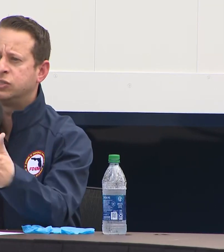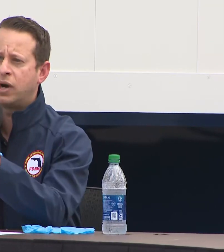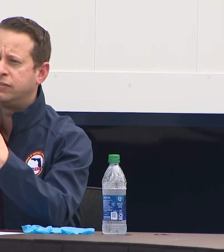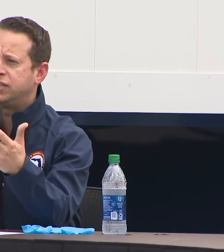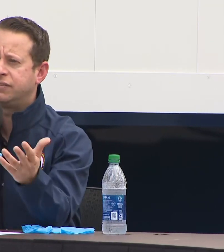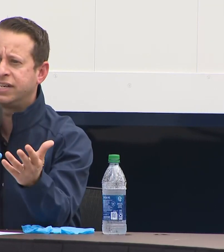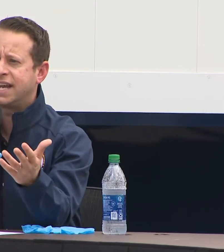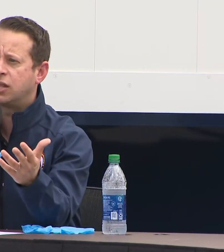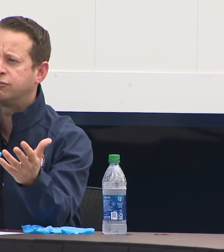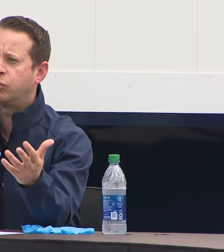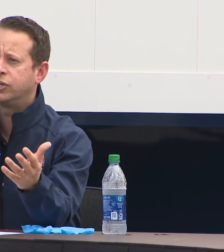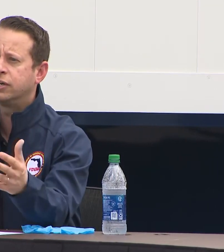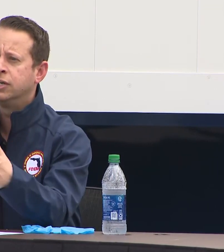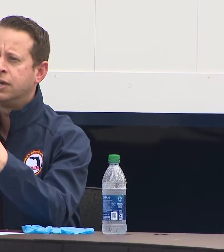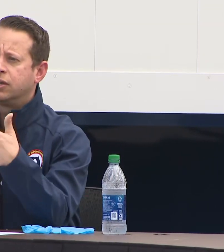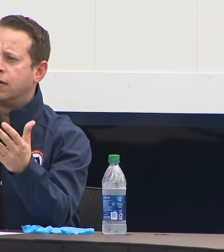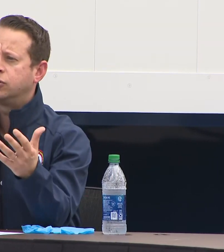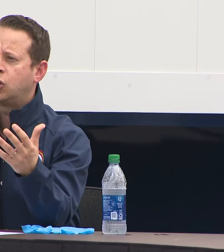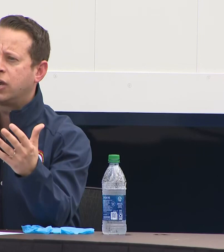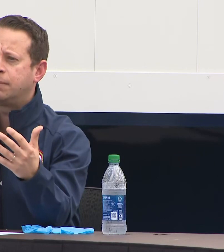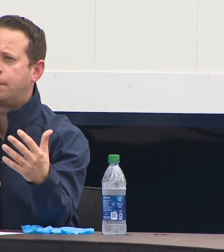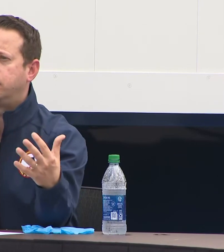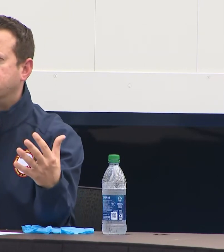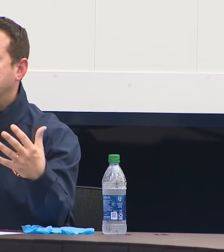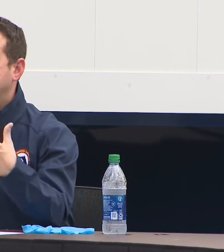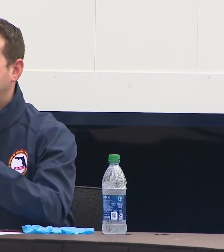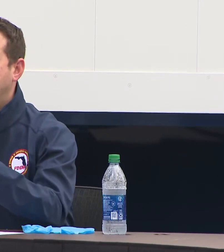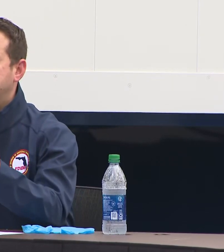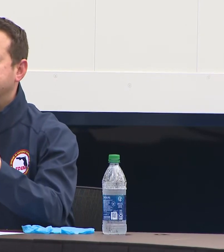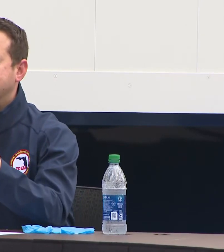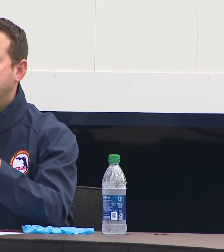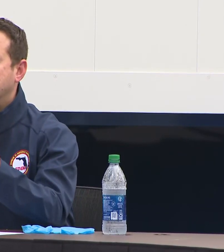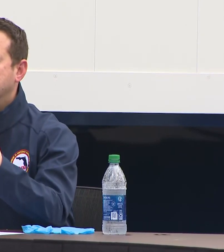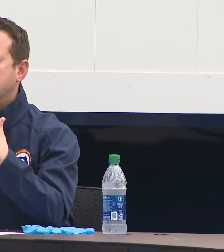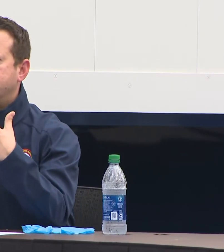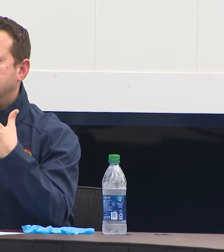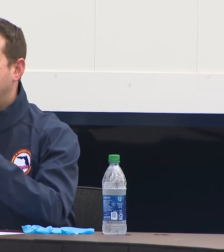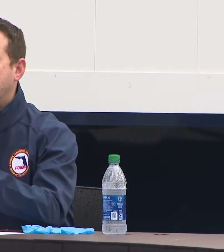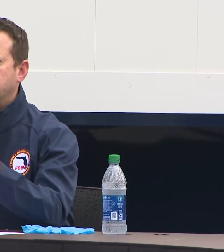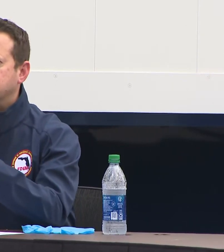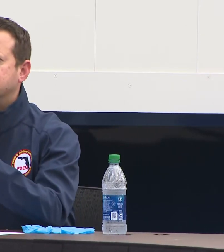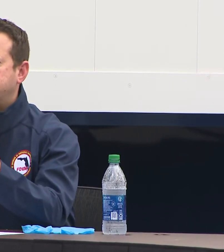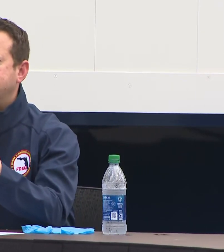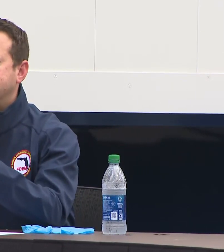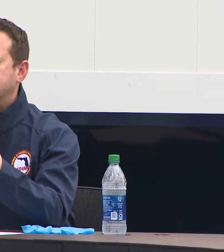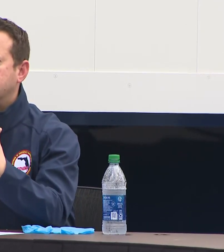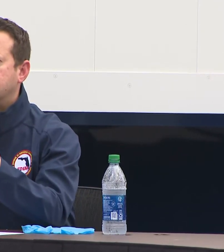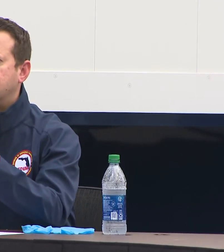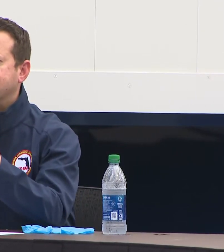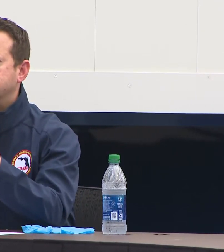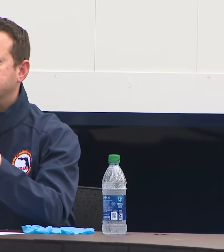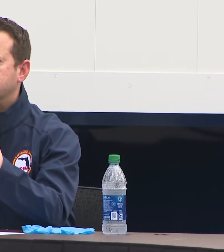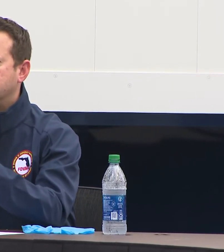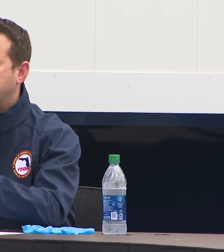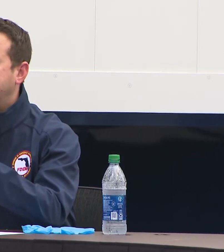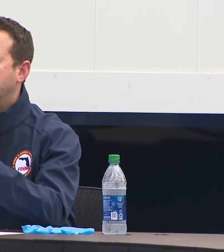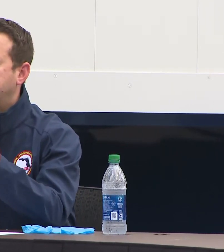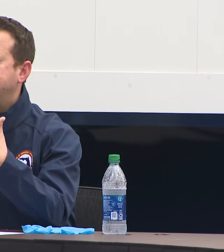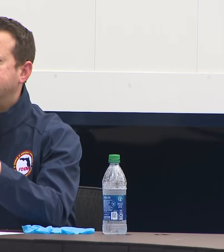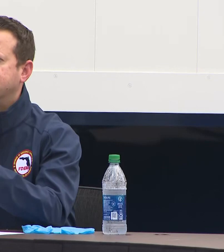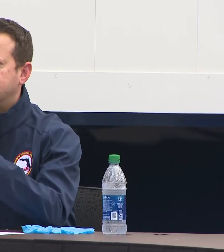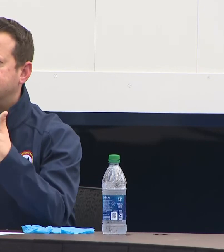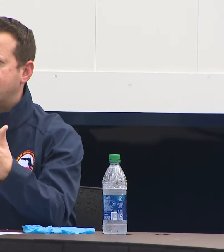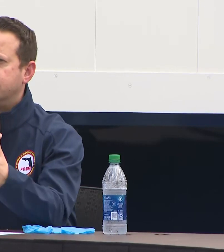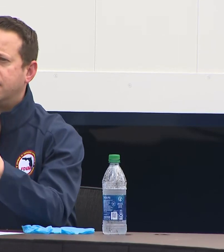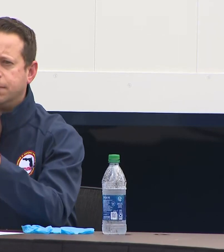over the country. It's why you've seen even in California the governor talking about putting a consortium together because everyone's competing against each other. I mean, we